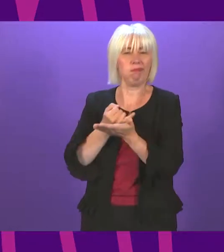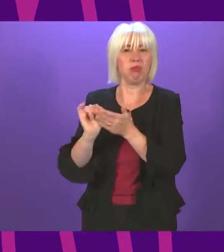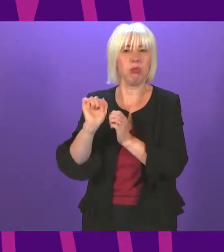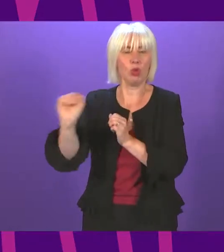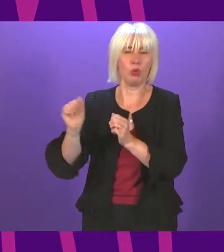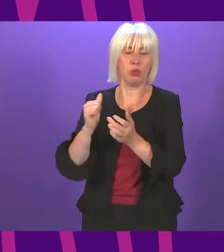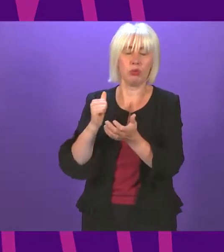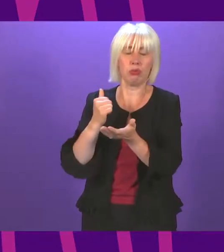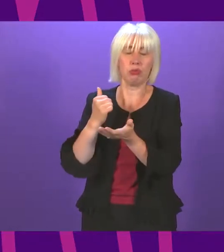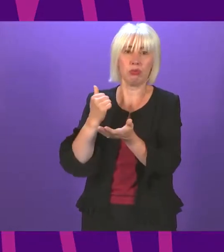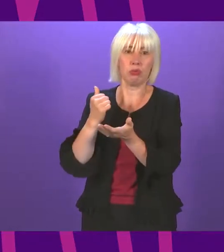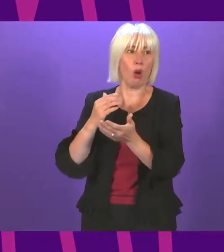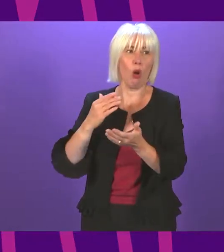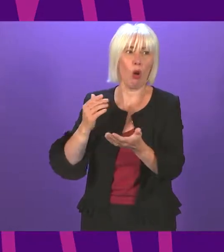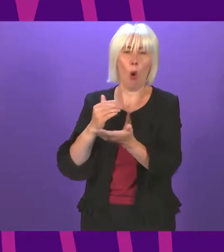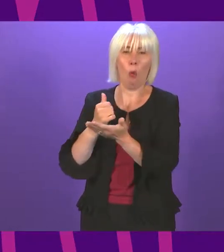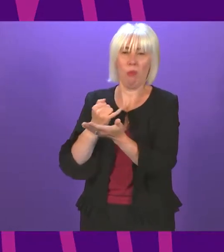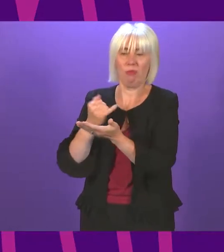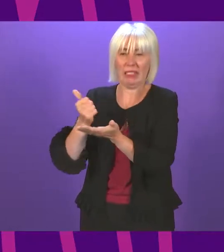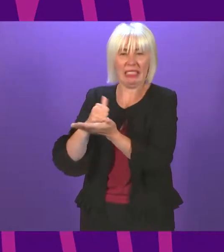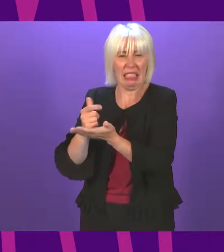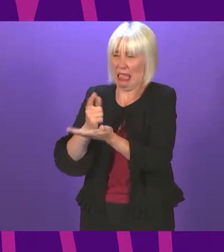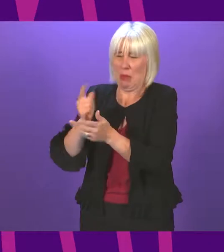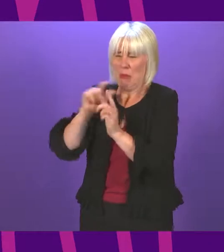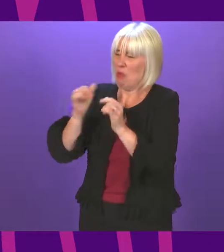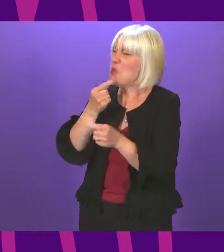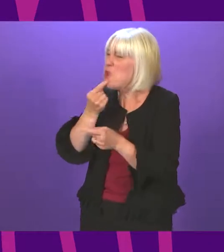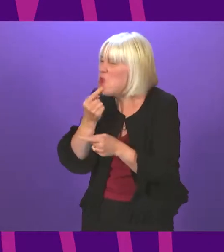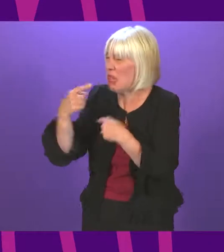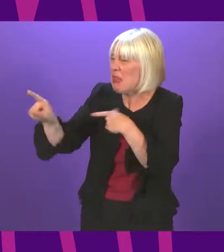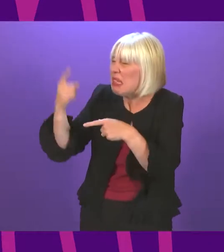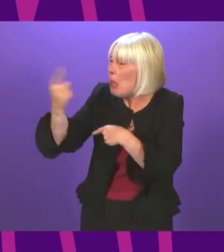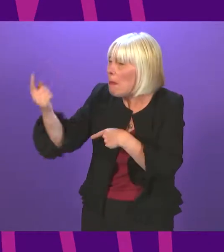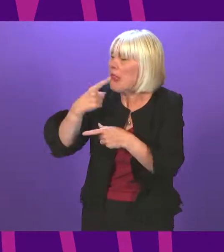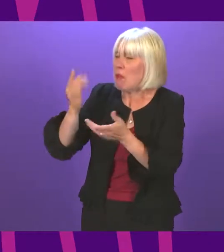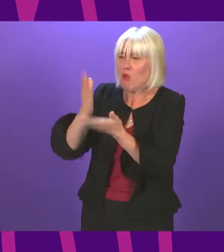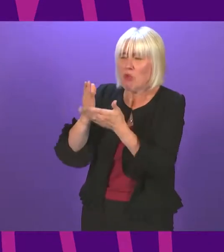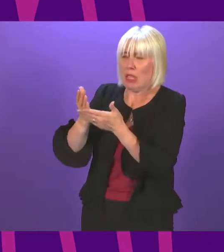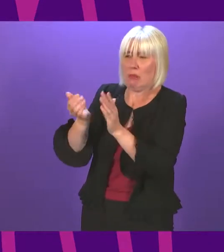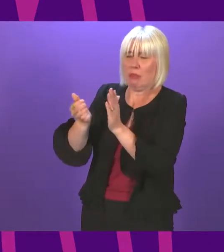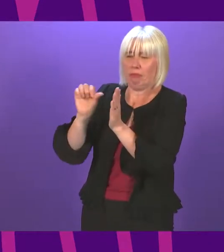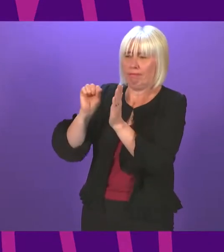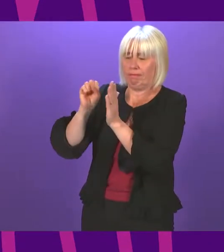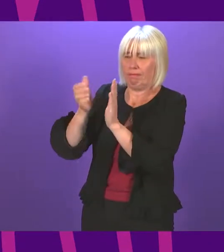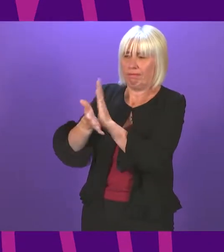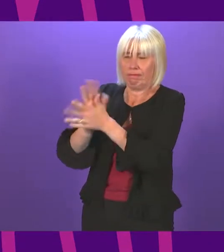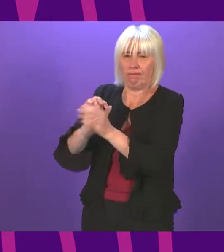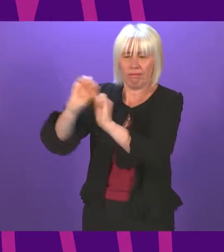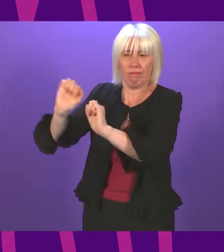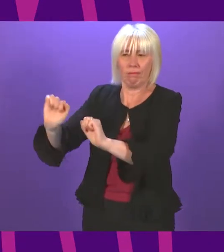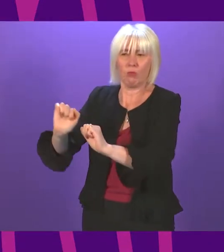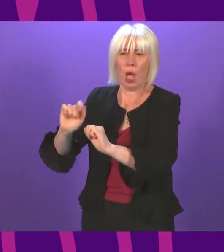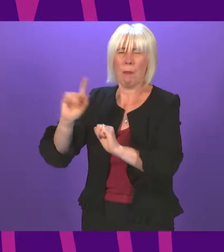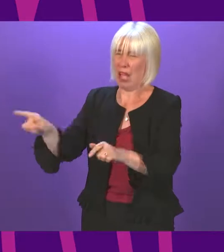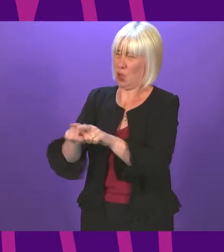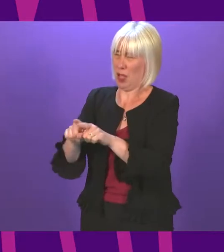cooperation agreement. But yet again today, he has failed to do so. But the real hypocrisy is in the accusation that he levelled at the